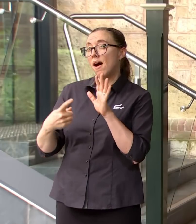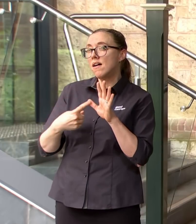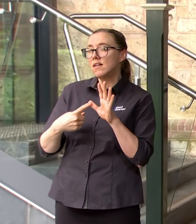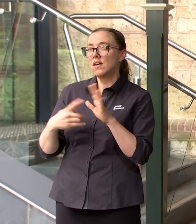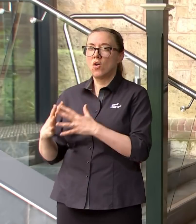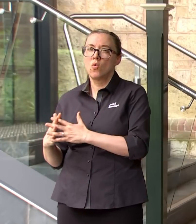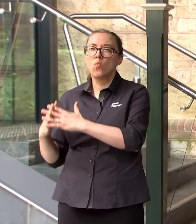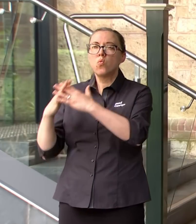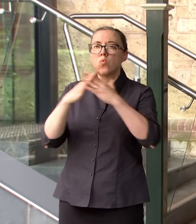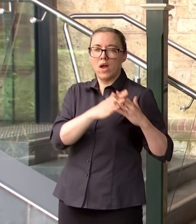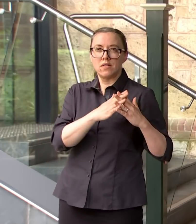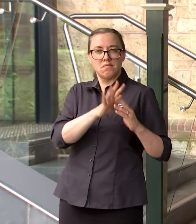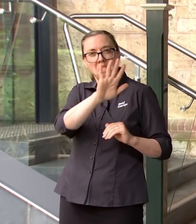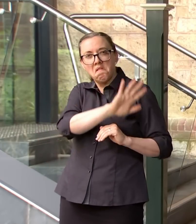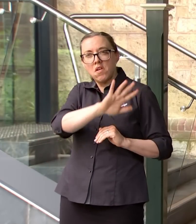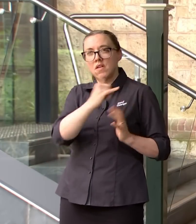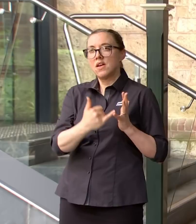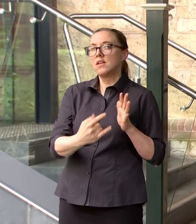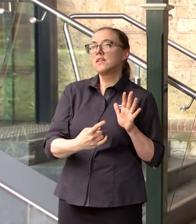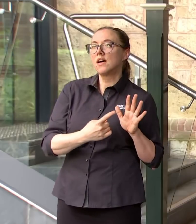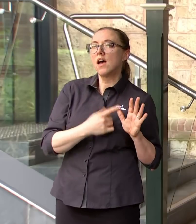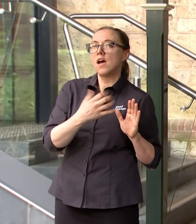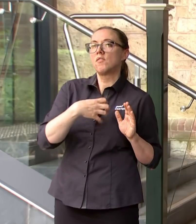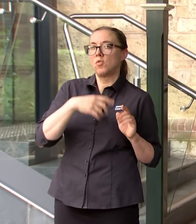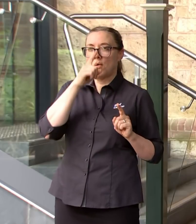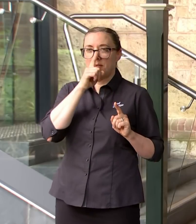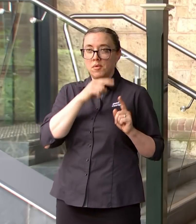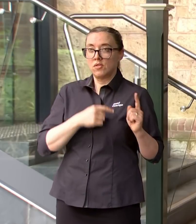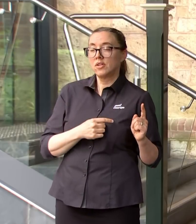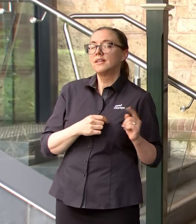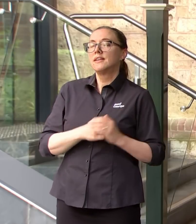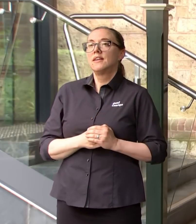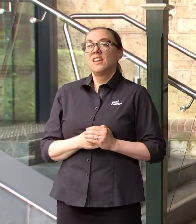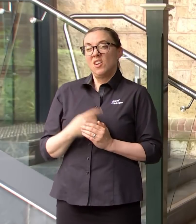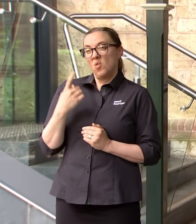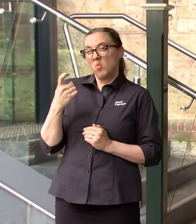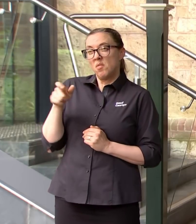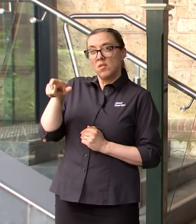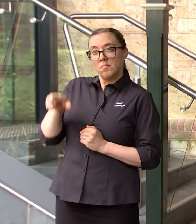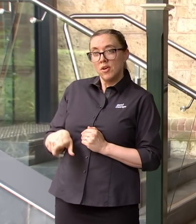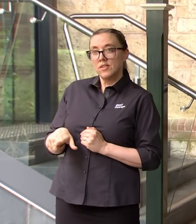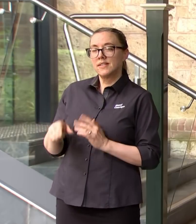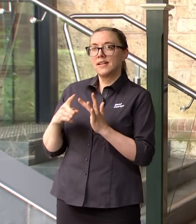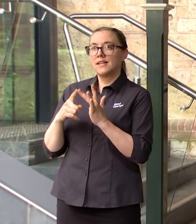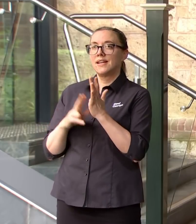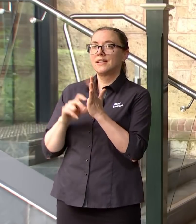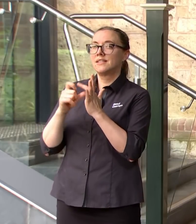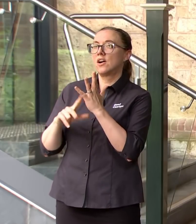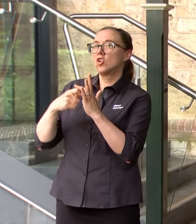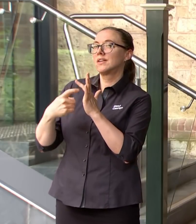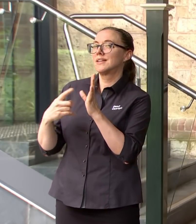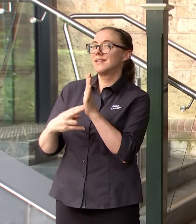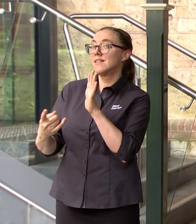west coast, far west coast of South Australia. And we also have one further positive case in Indulkner where somebody from